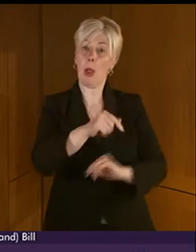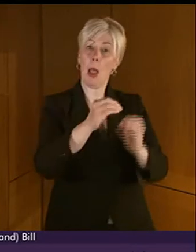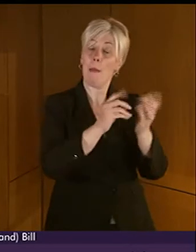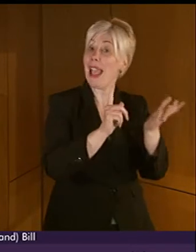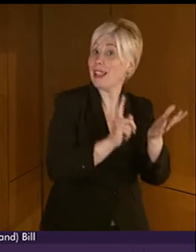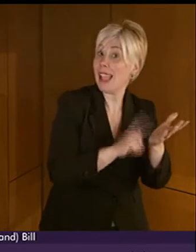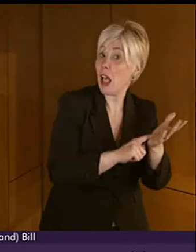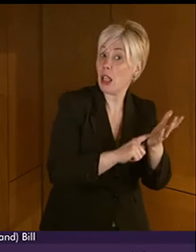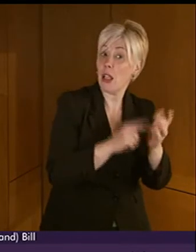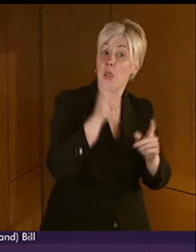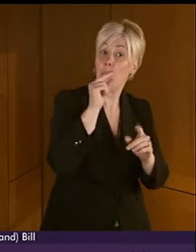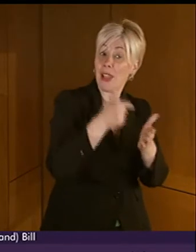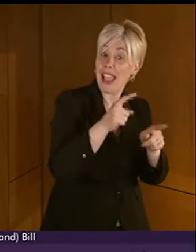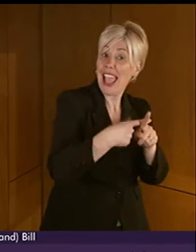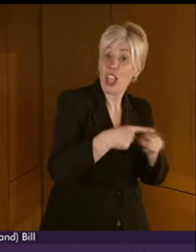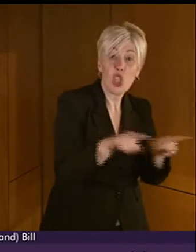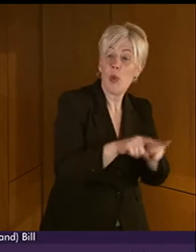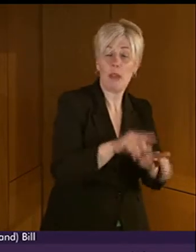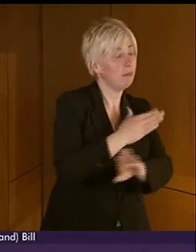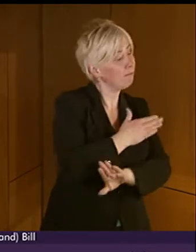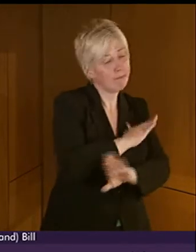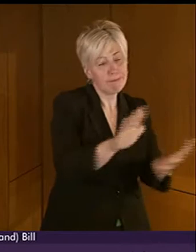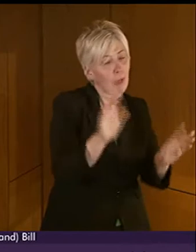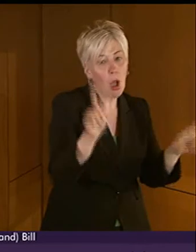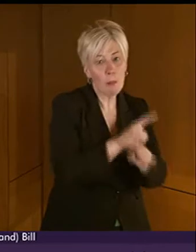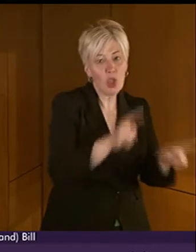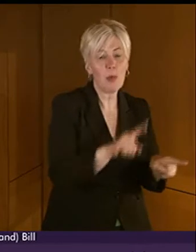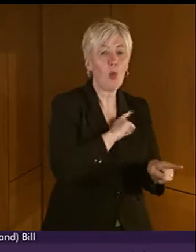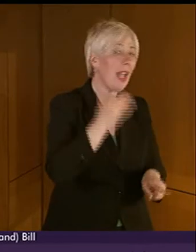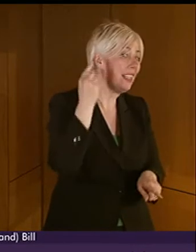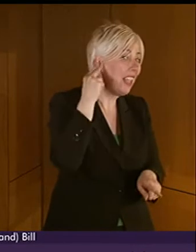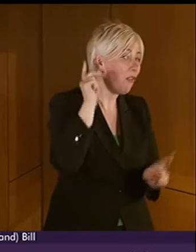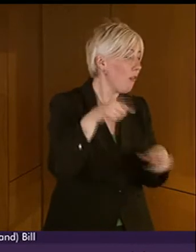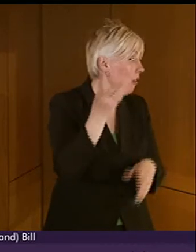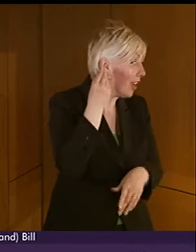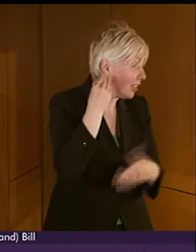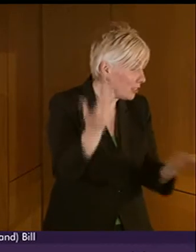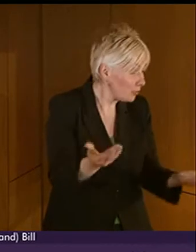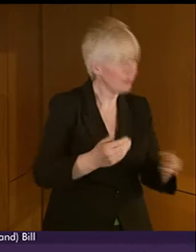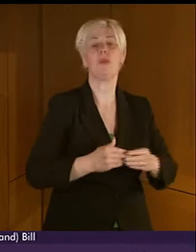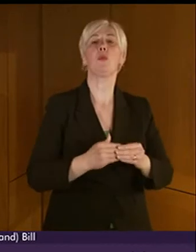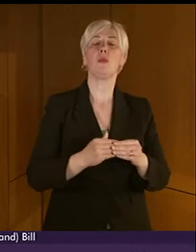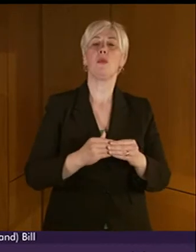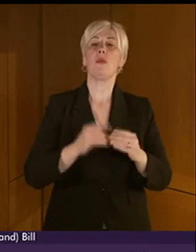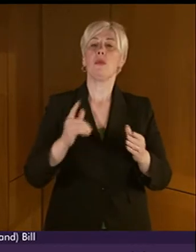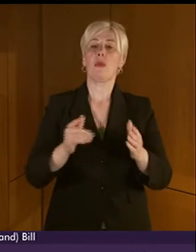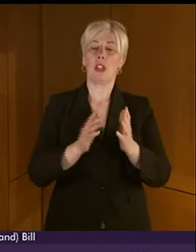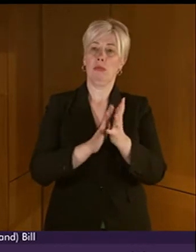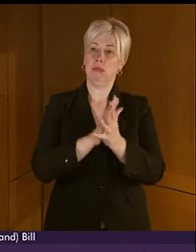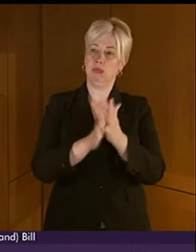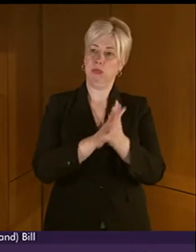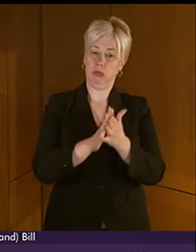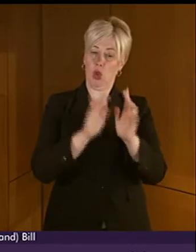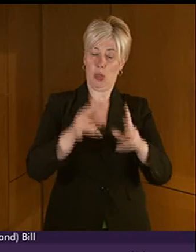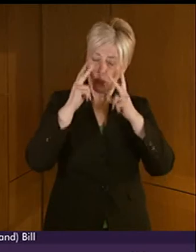as they can't hear the language. The origins of forms of sign language can actually be